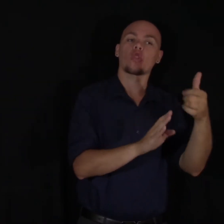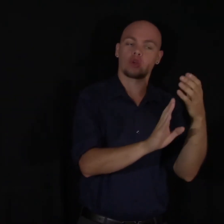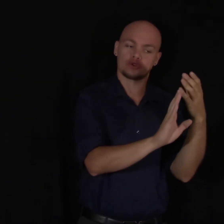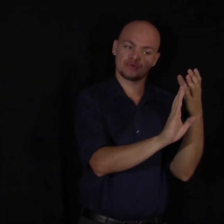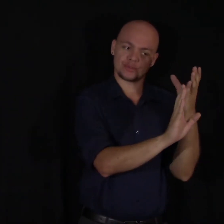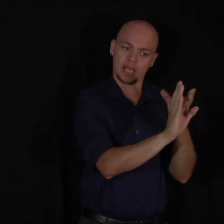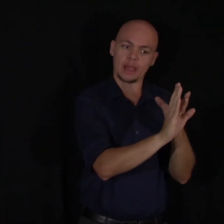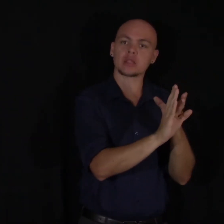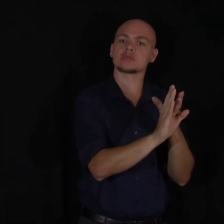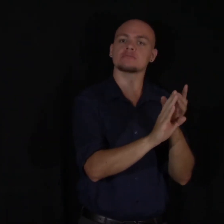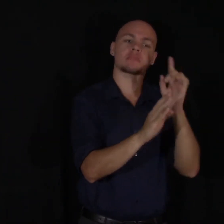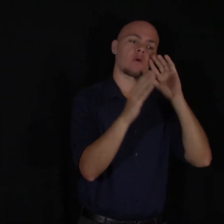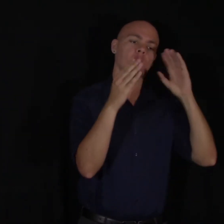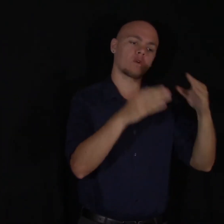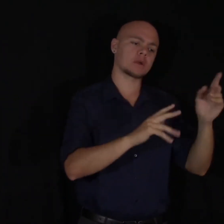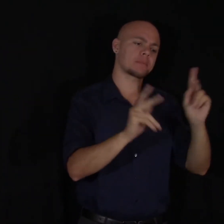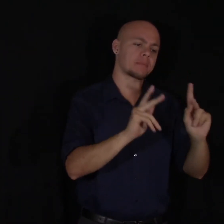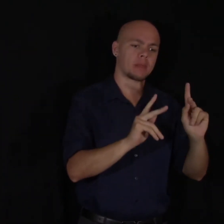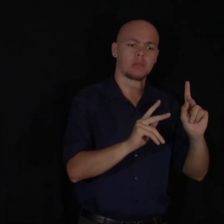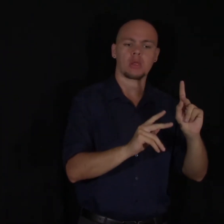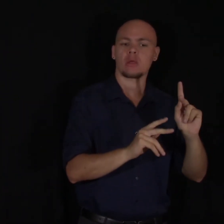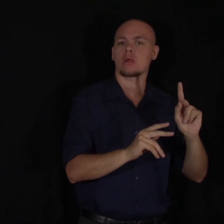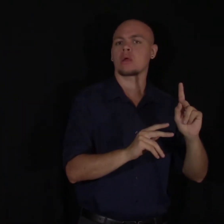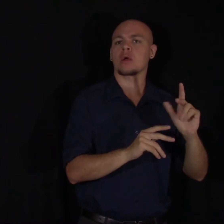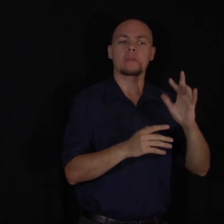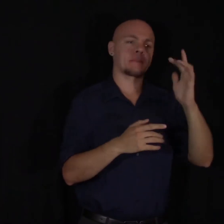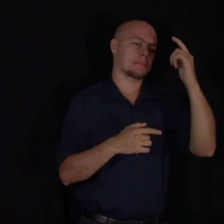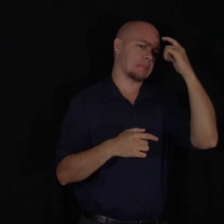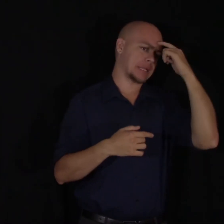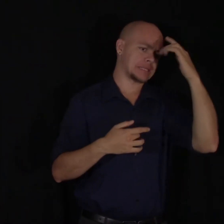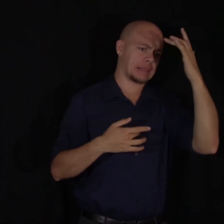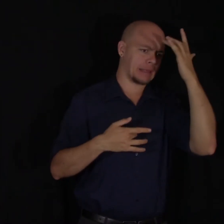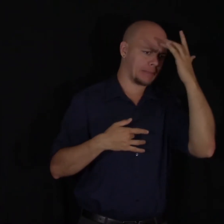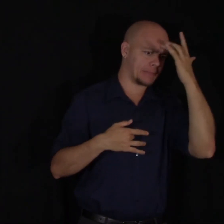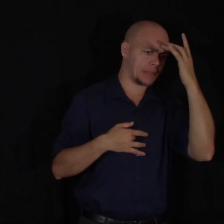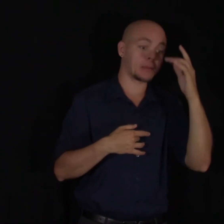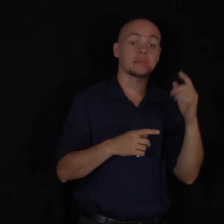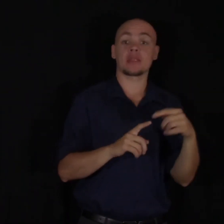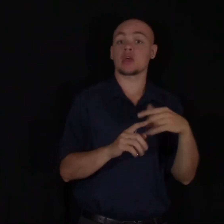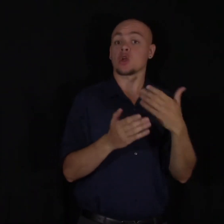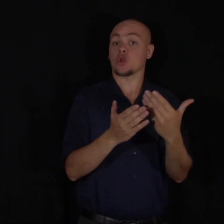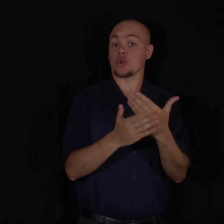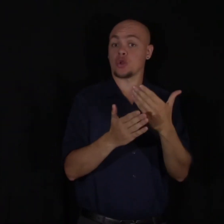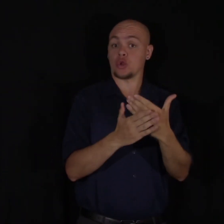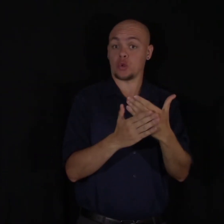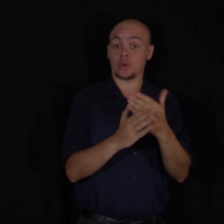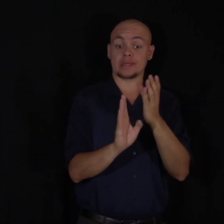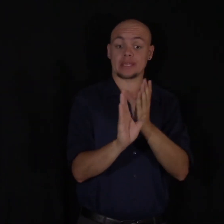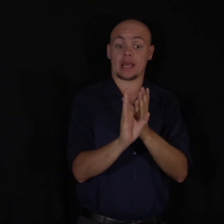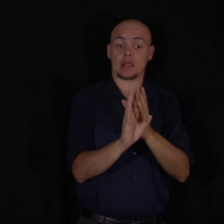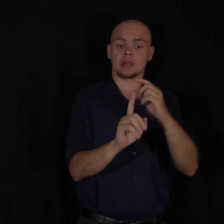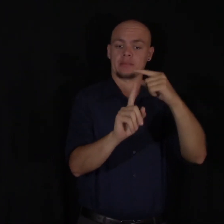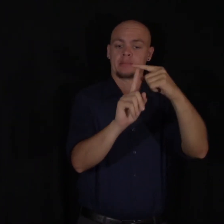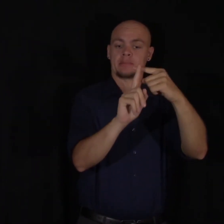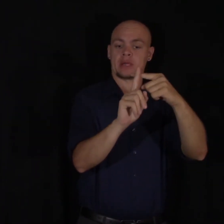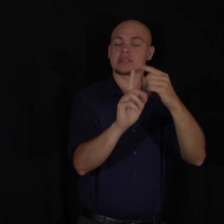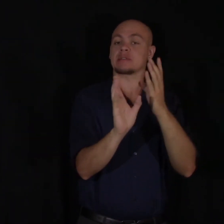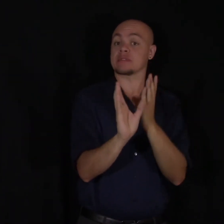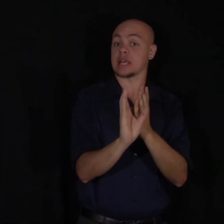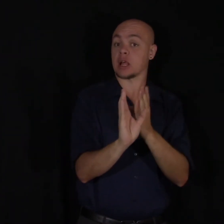who don't enjoy life. But this area of research is really up and coming, and it's helping us really flourish.